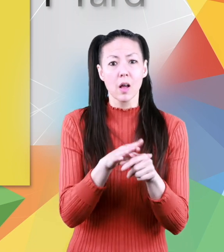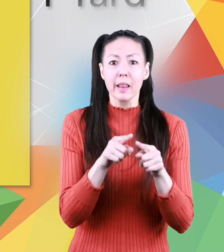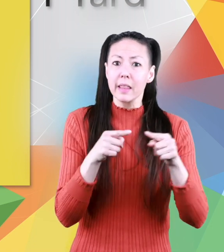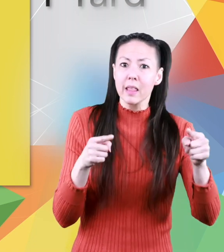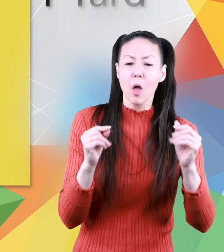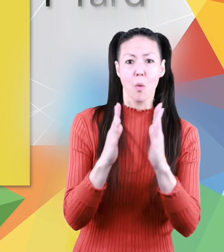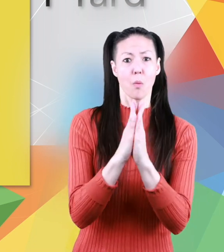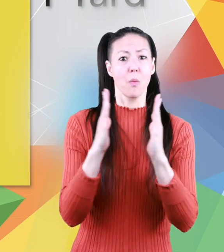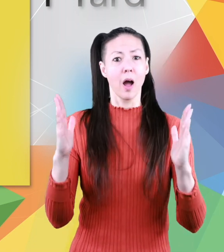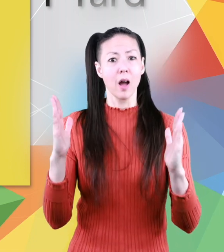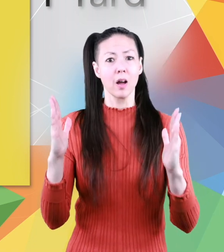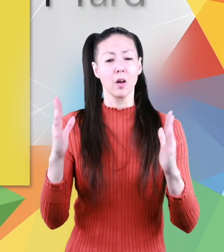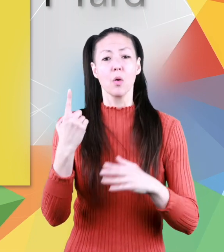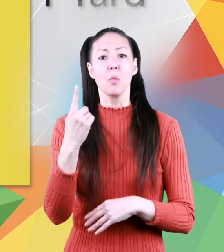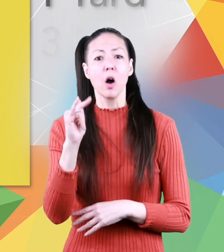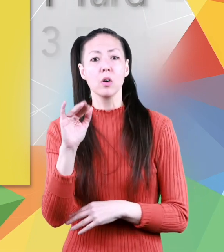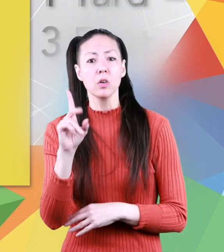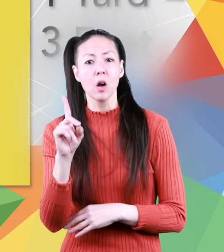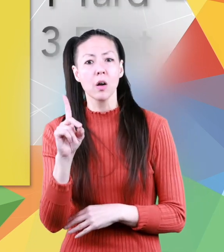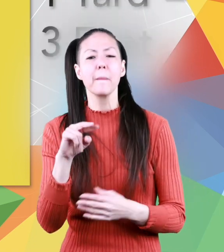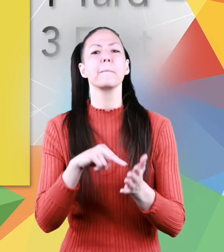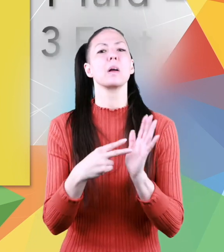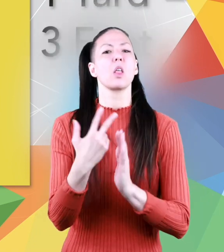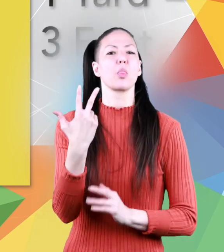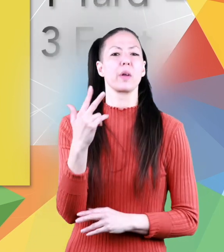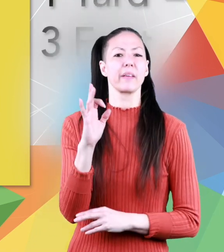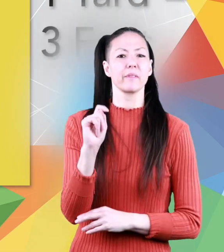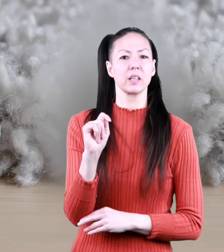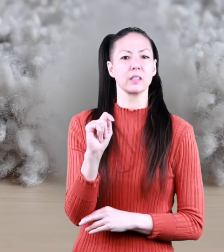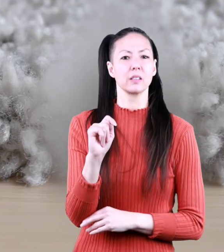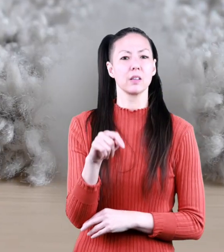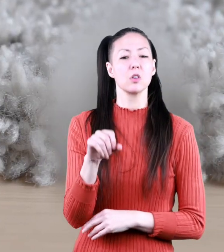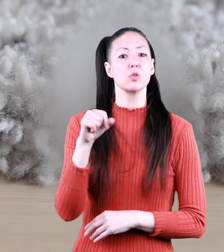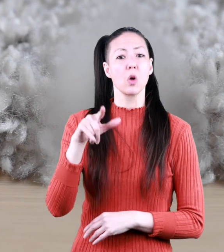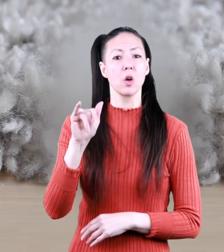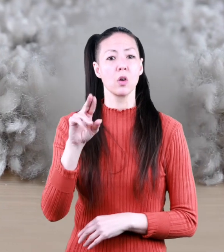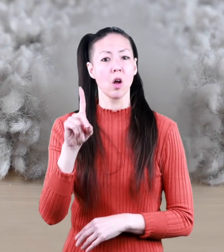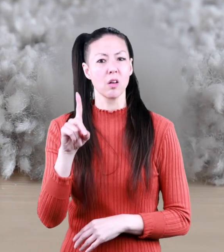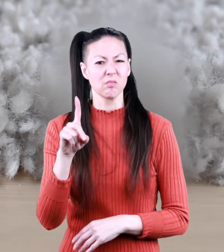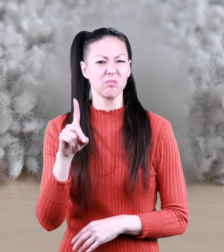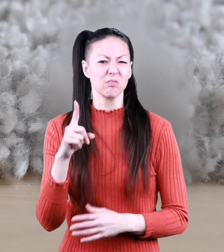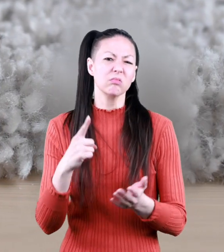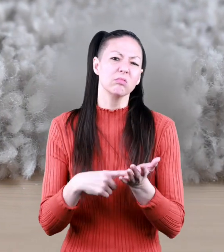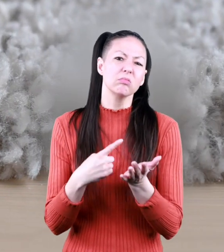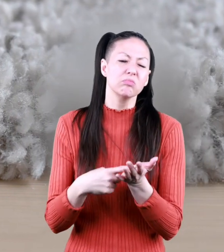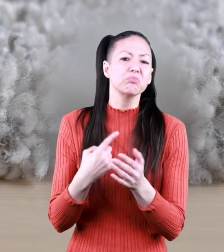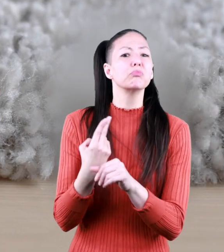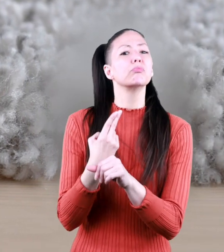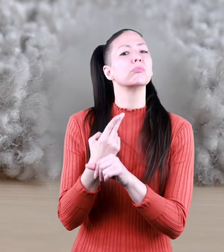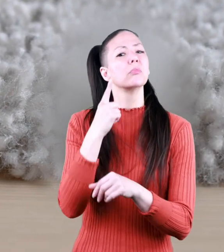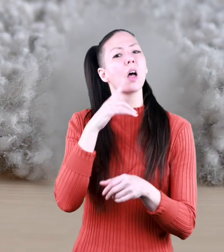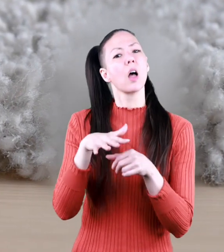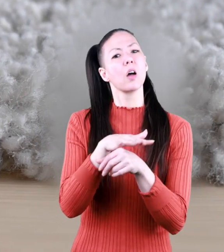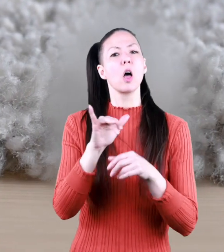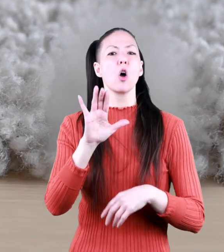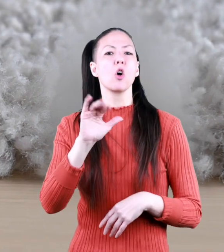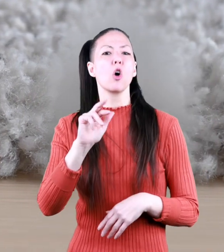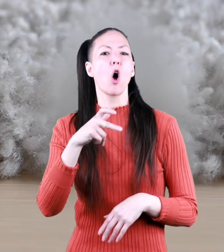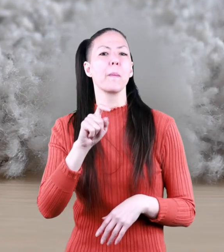and width of one yard which is three feet square yards are sometimes used to measure the area of carpeting